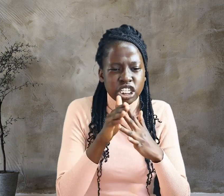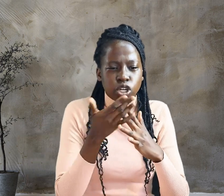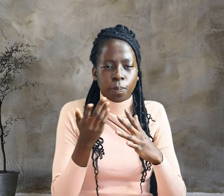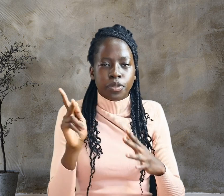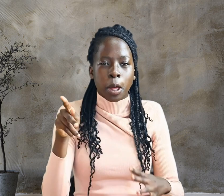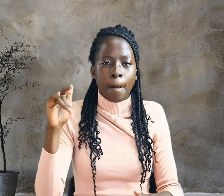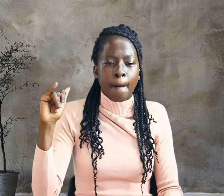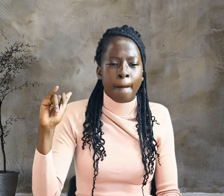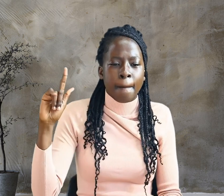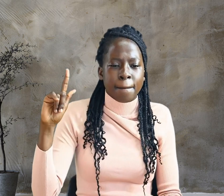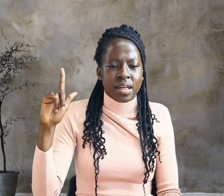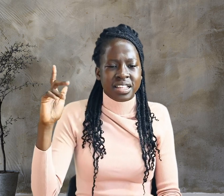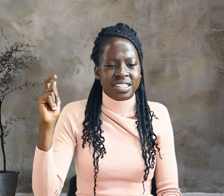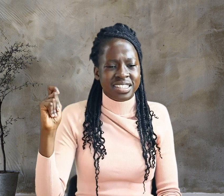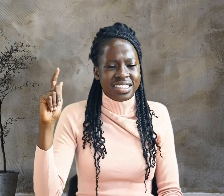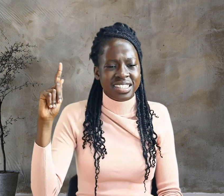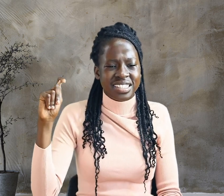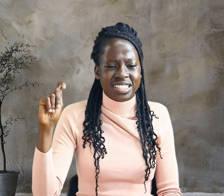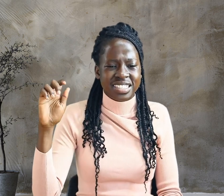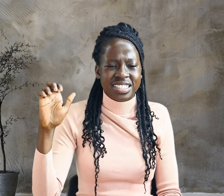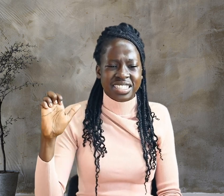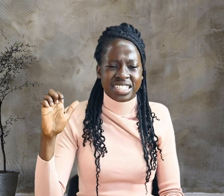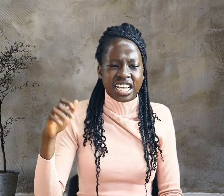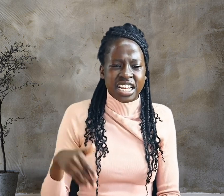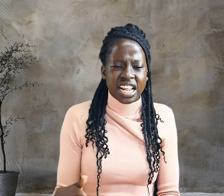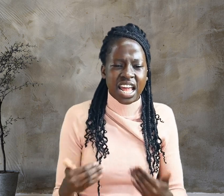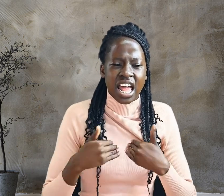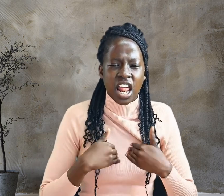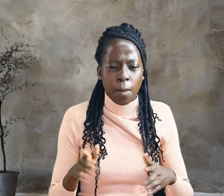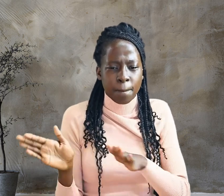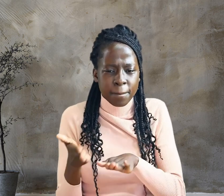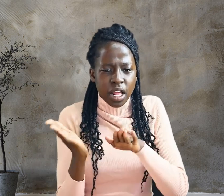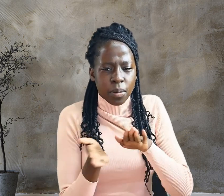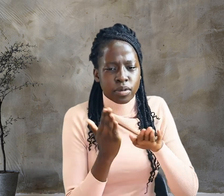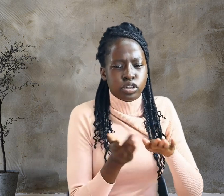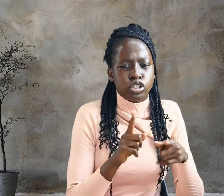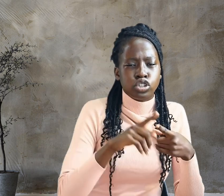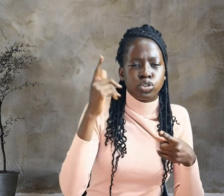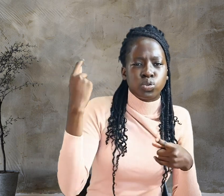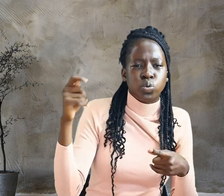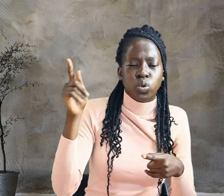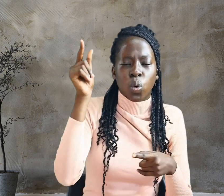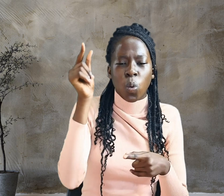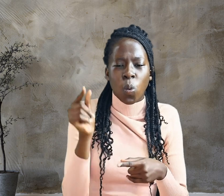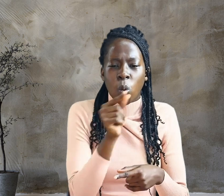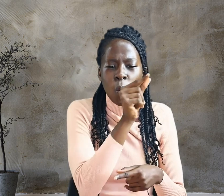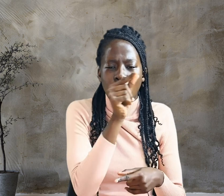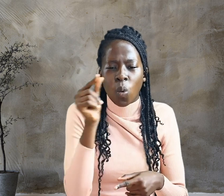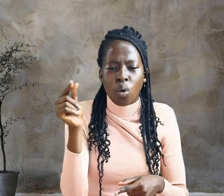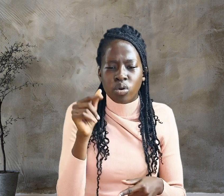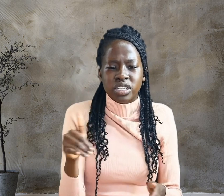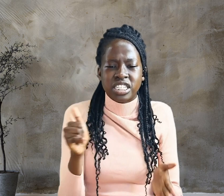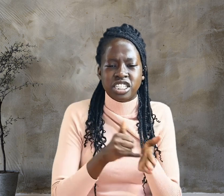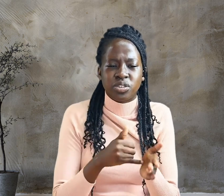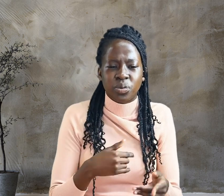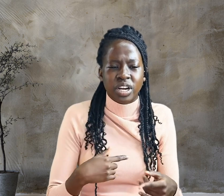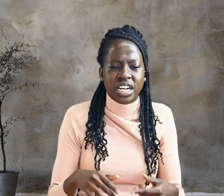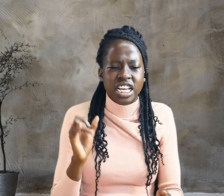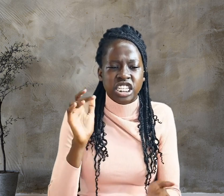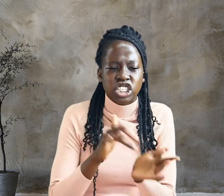notice prepared and fastened to the cross. It read, Jesus of Nazareth, the King of the